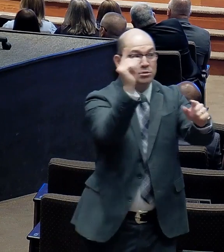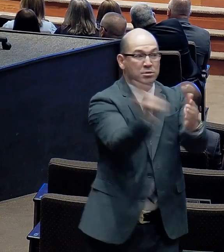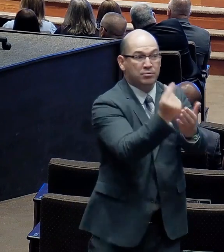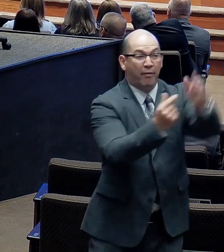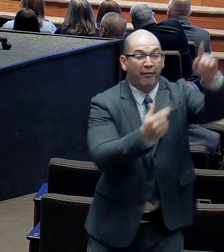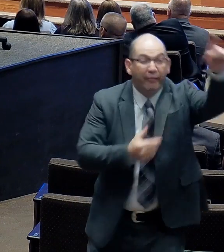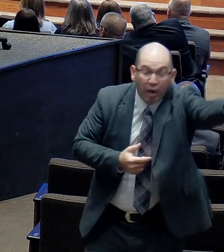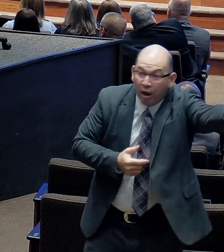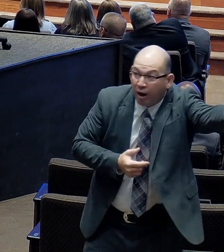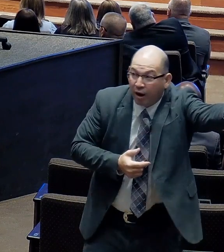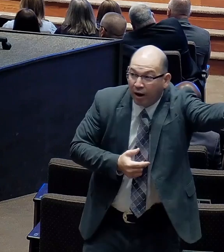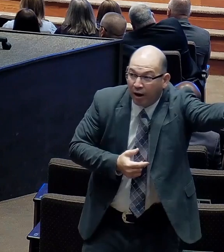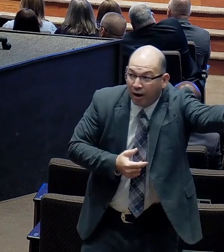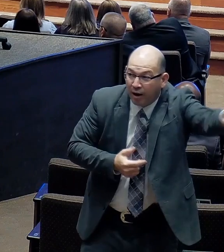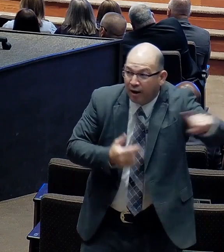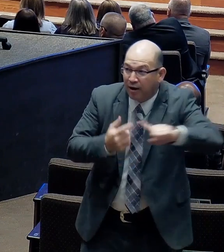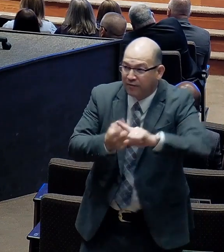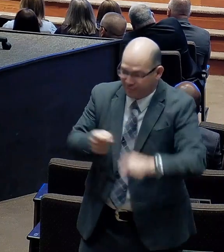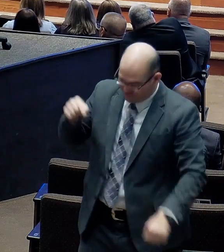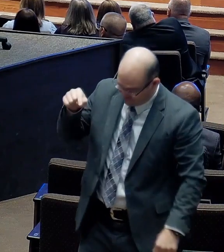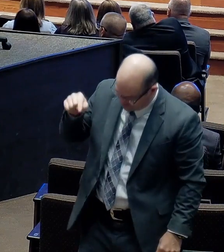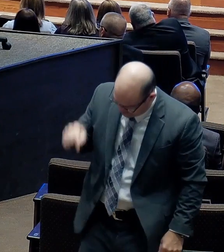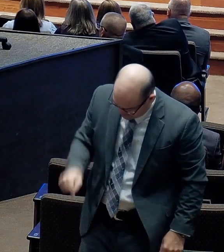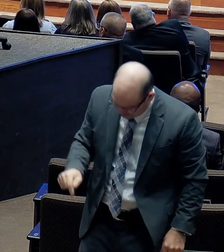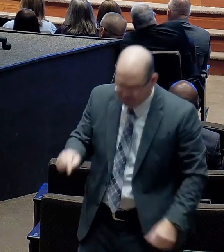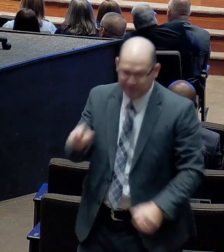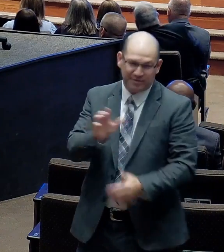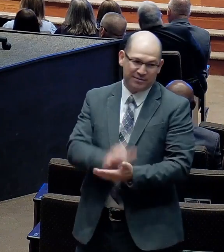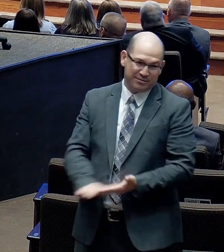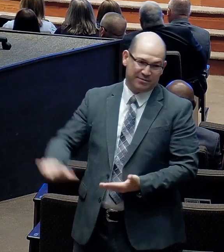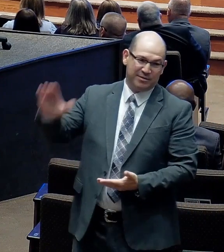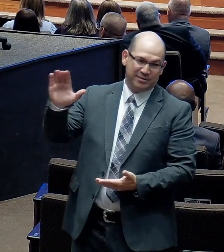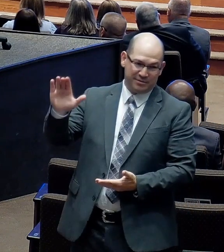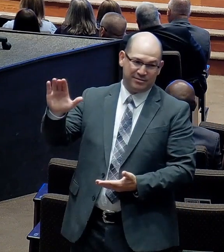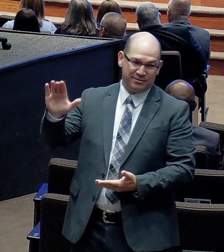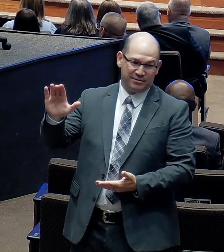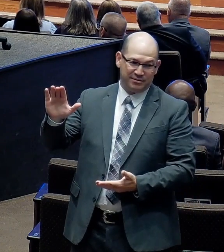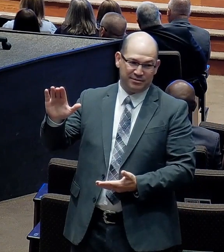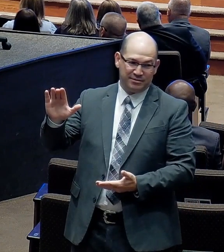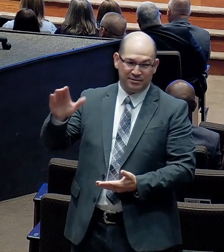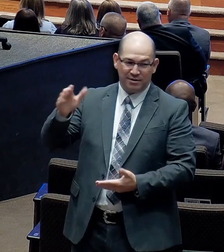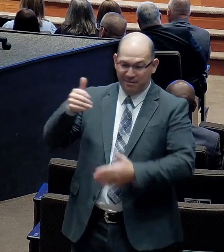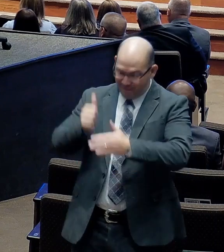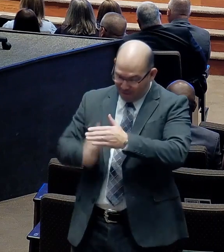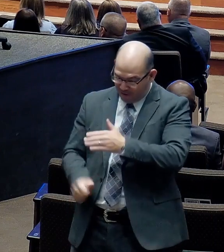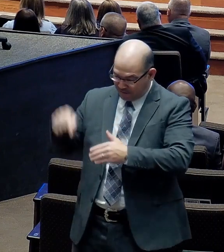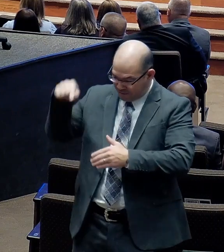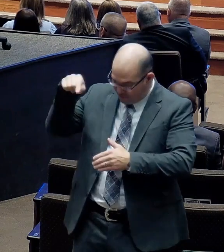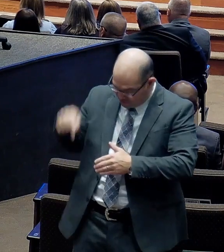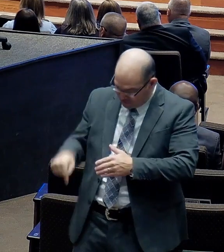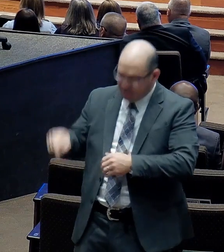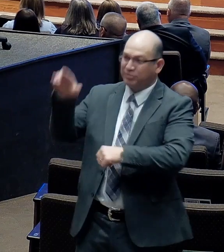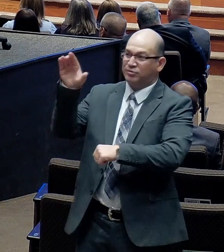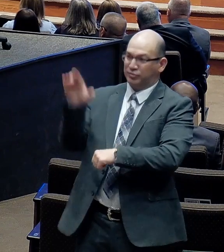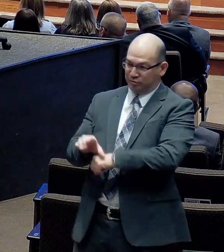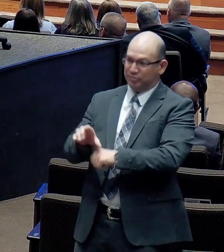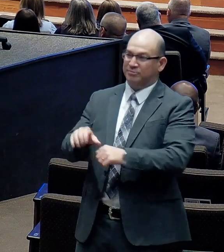Representative. Of Lancaster Baptist. Church. Over.